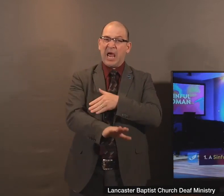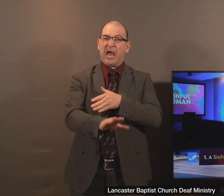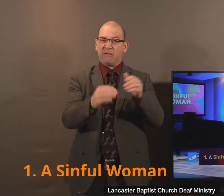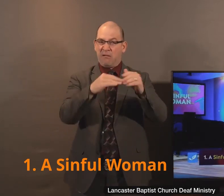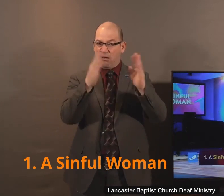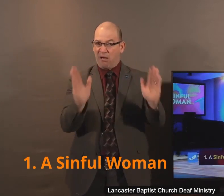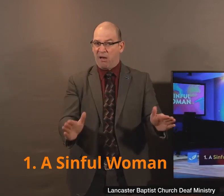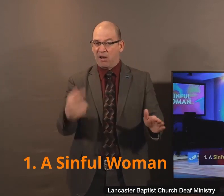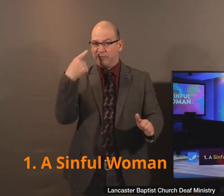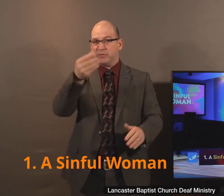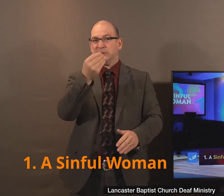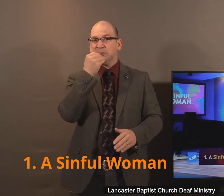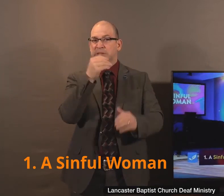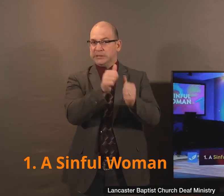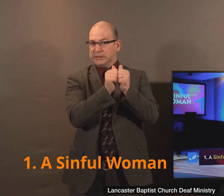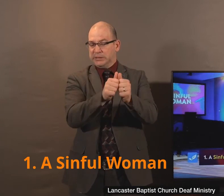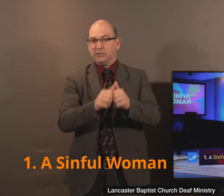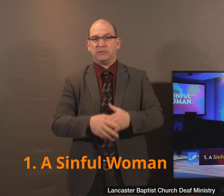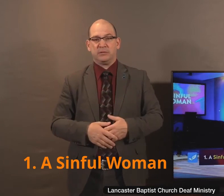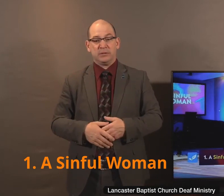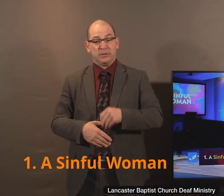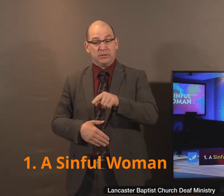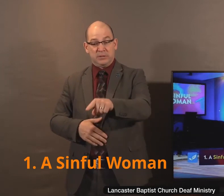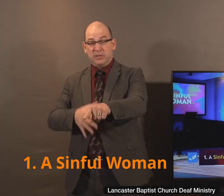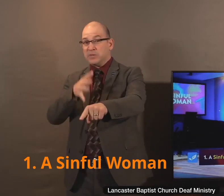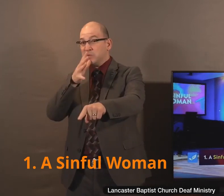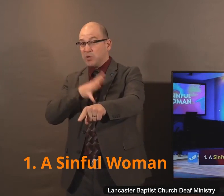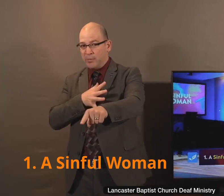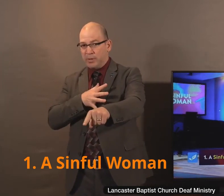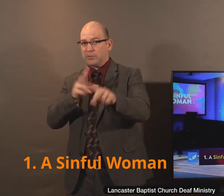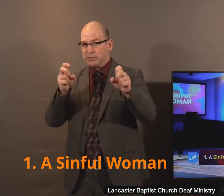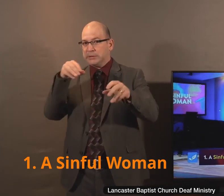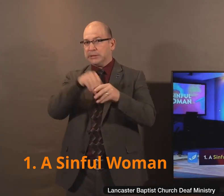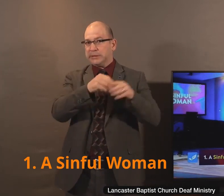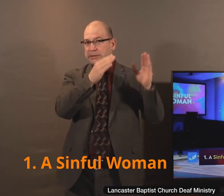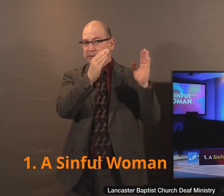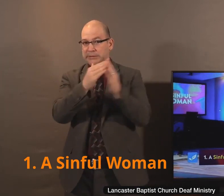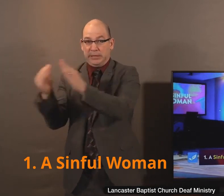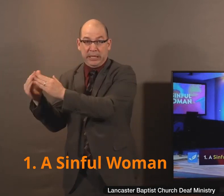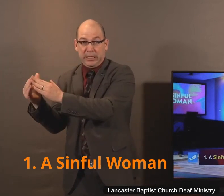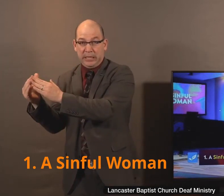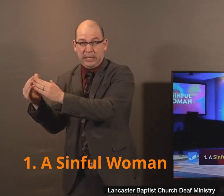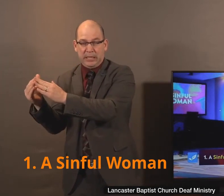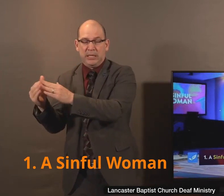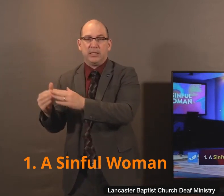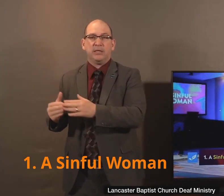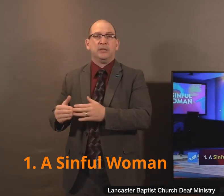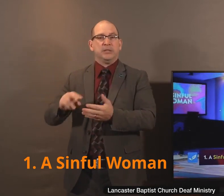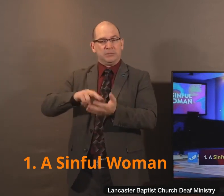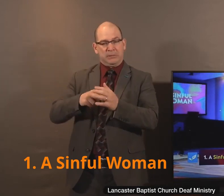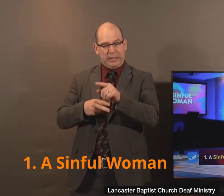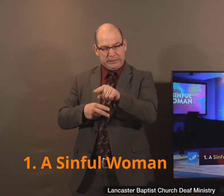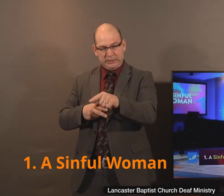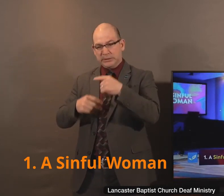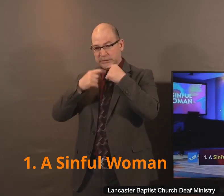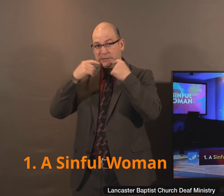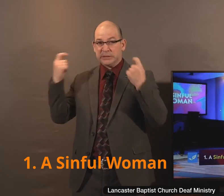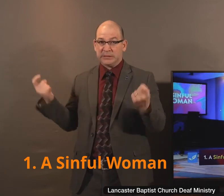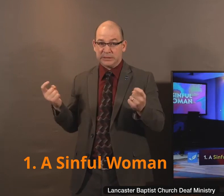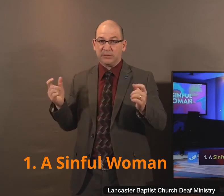And the Bible tells us she was a woman that was in the city, verse 37, which was a sinner. Now, unless we get a wrong